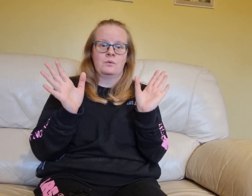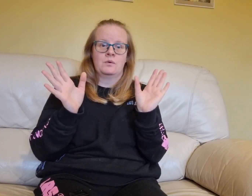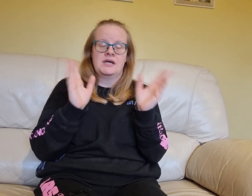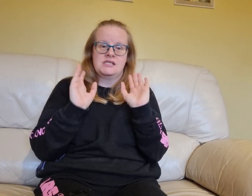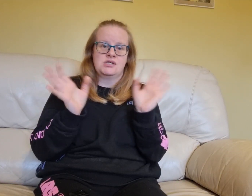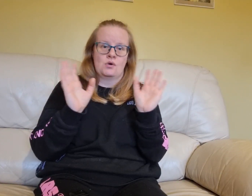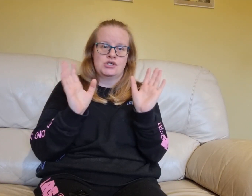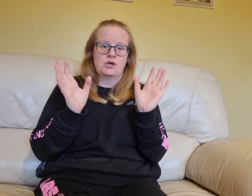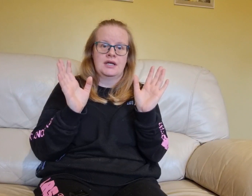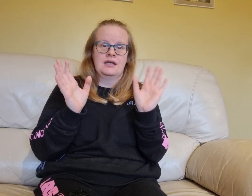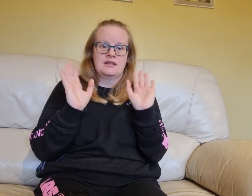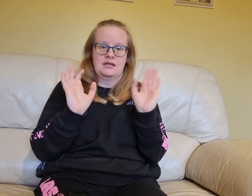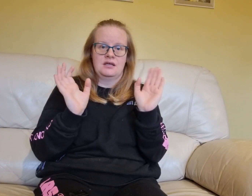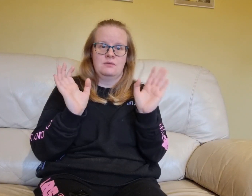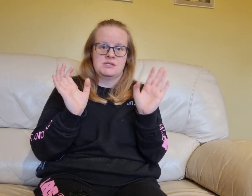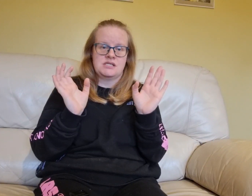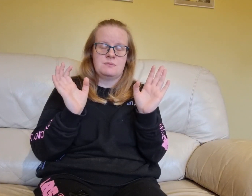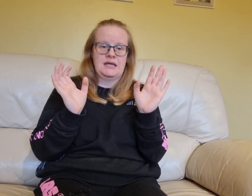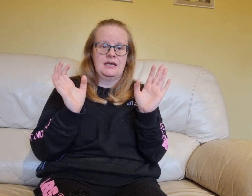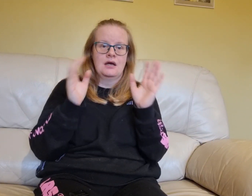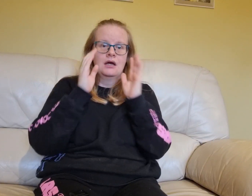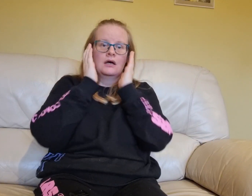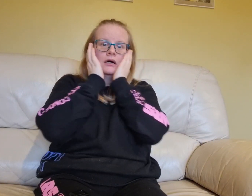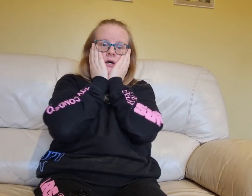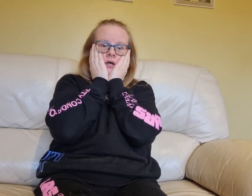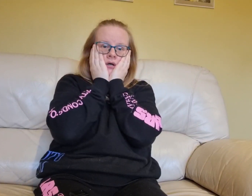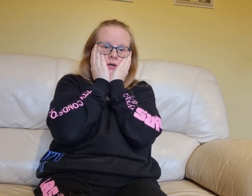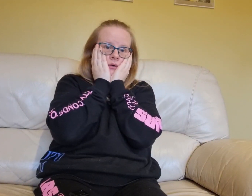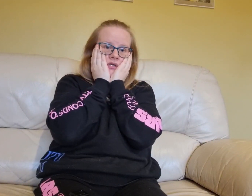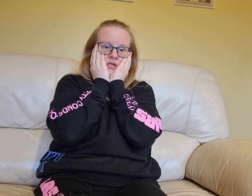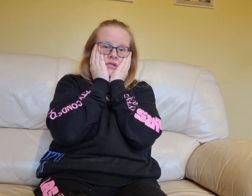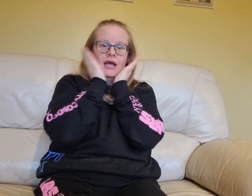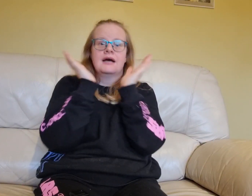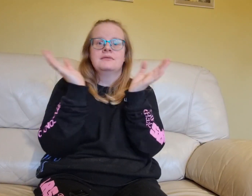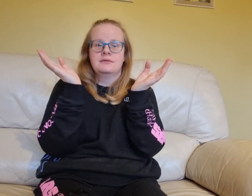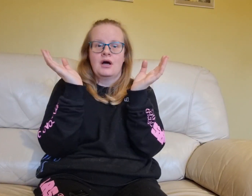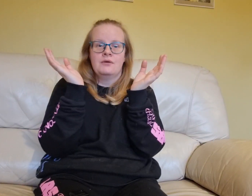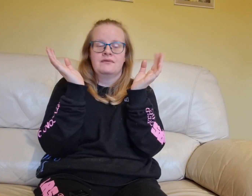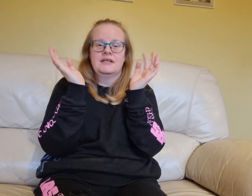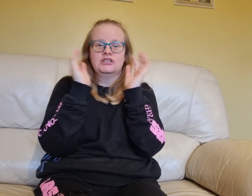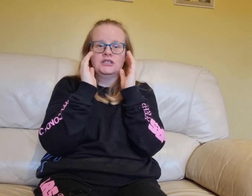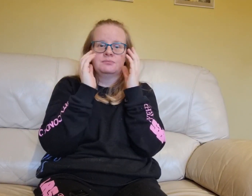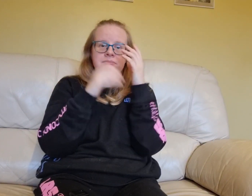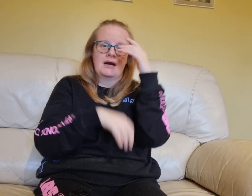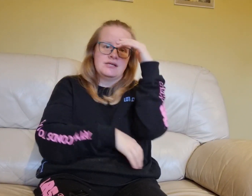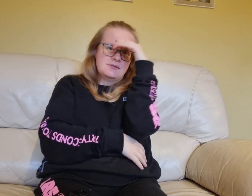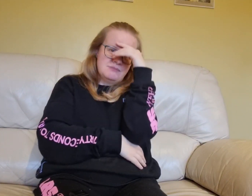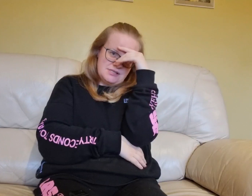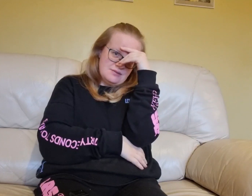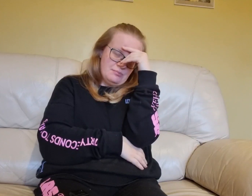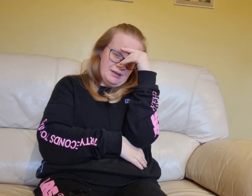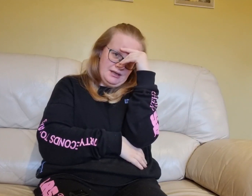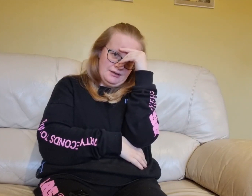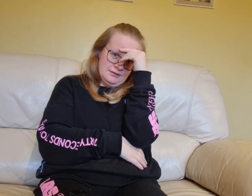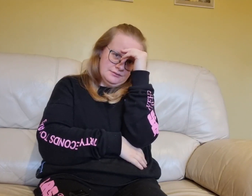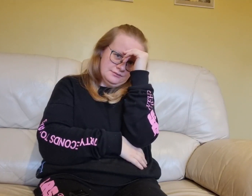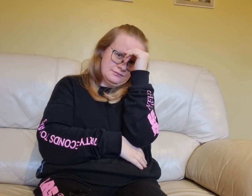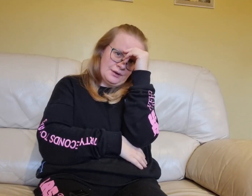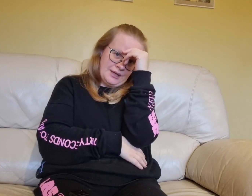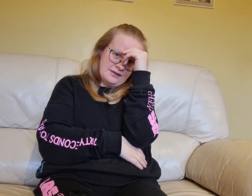war, it's not jolly, thank you Mrs Bean, oh, it's, yeah, hopefully she's married to Mr Bean, Rowan